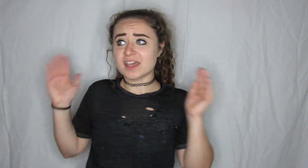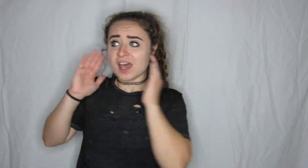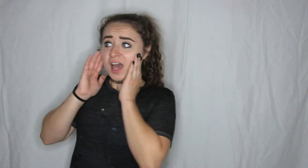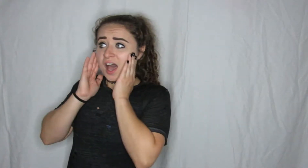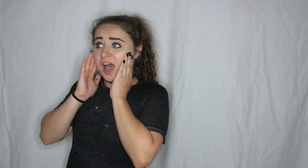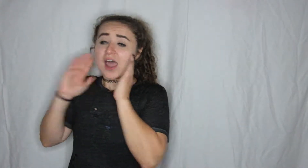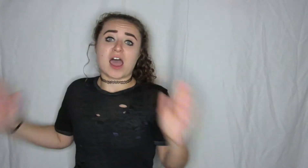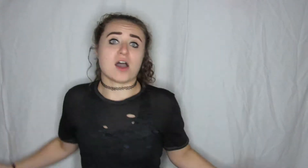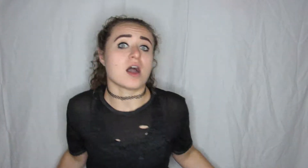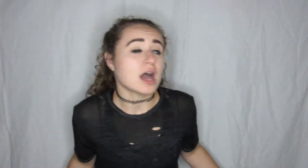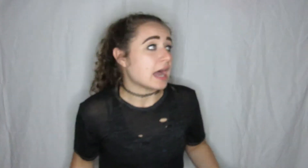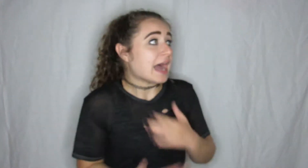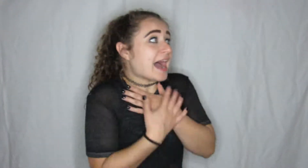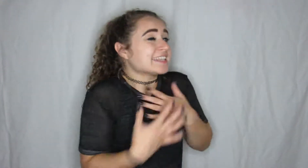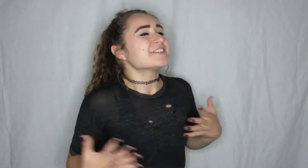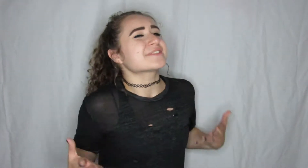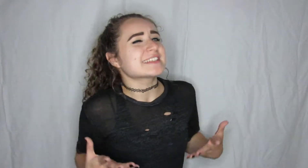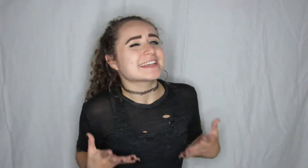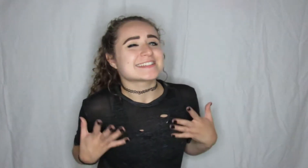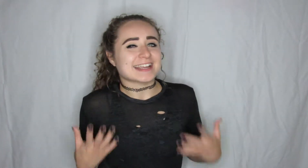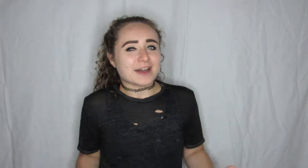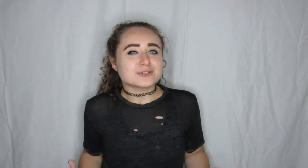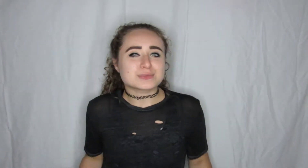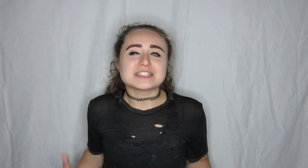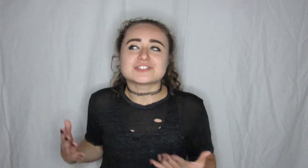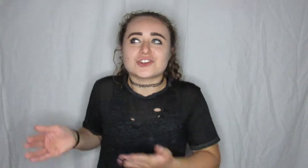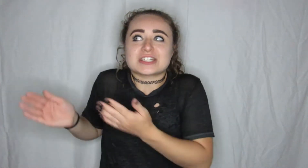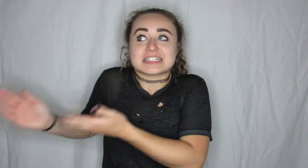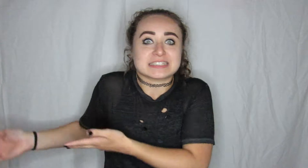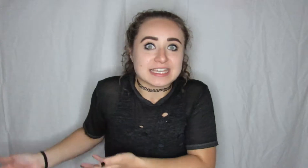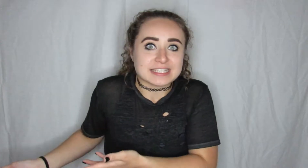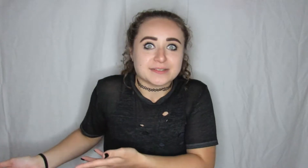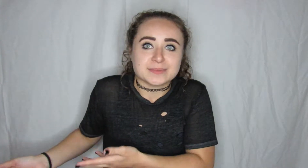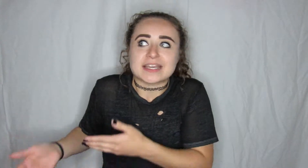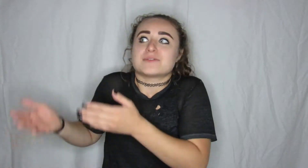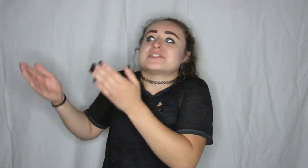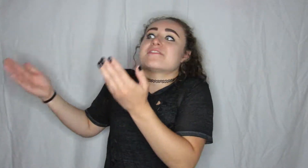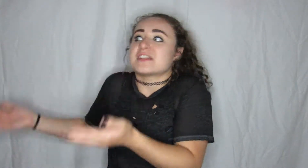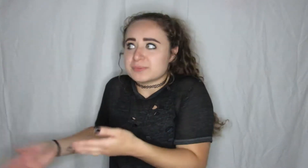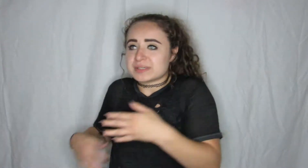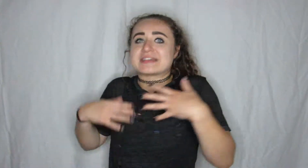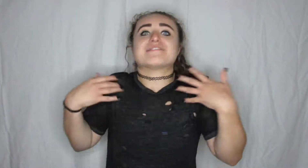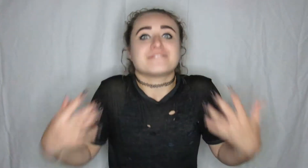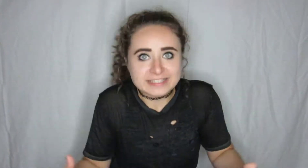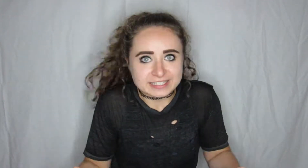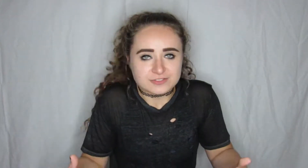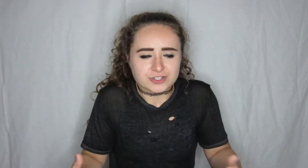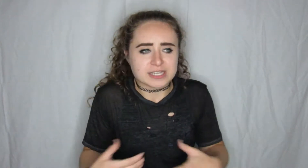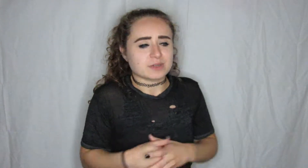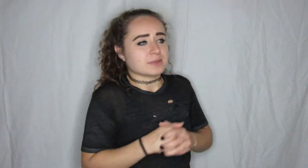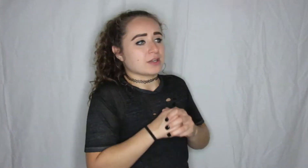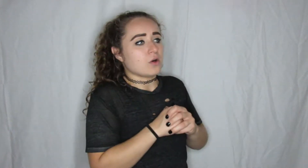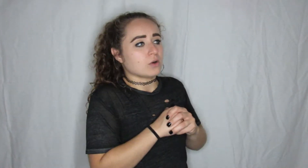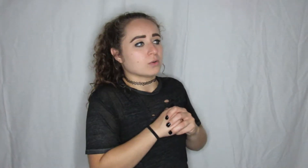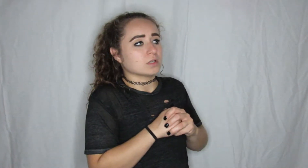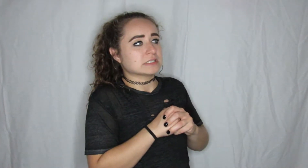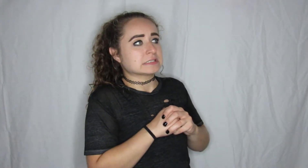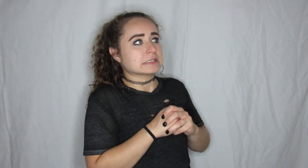I didn't realize like I was really starting to like him like I was developing feelings for him and I'm like I